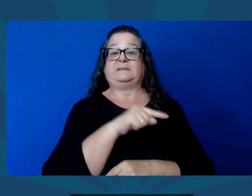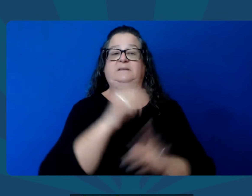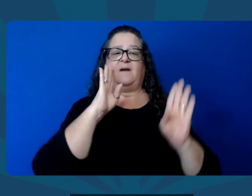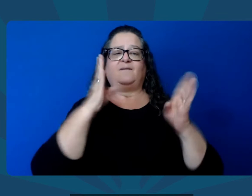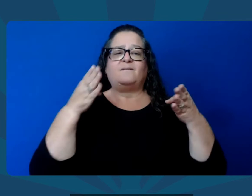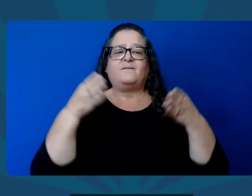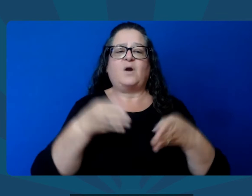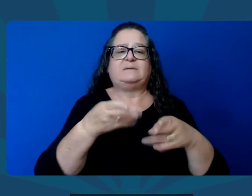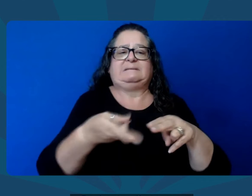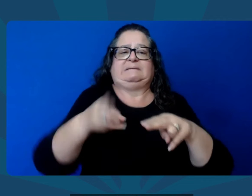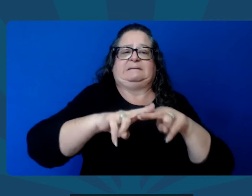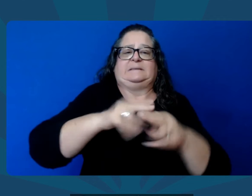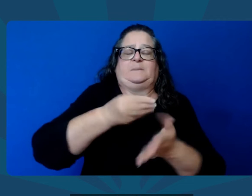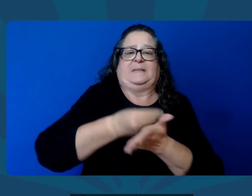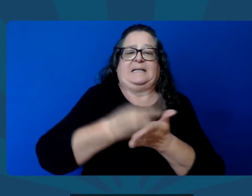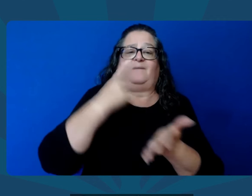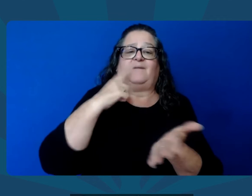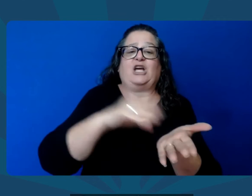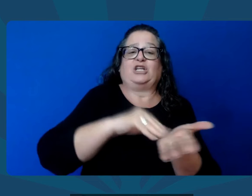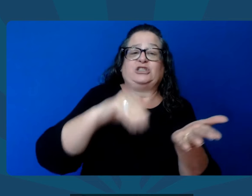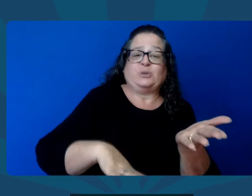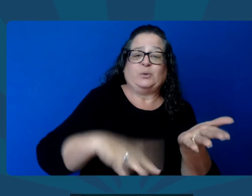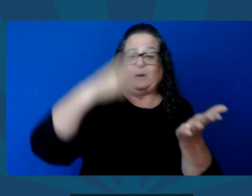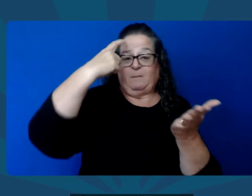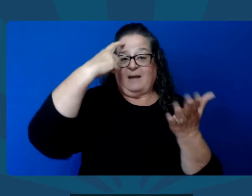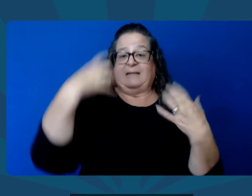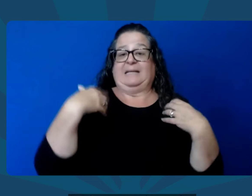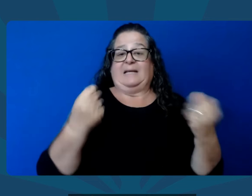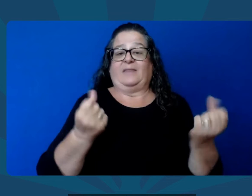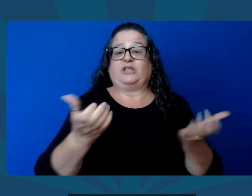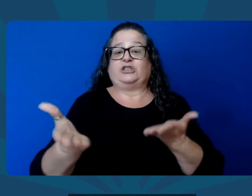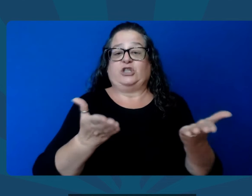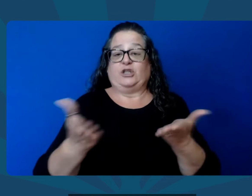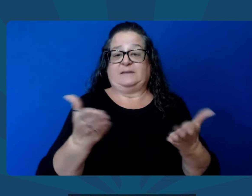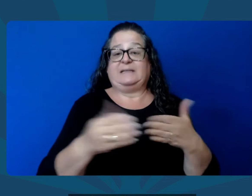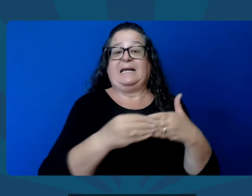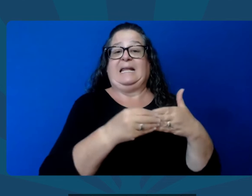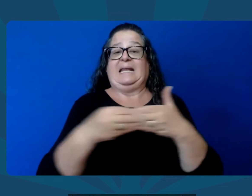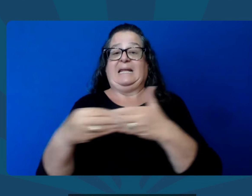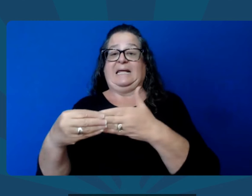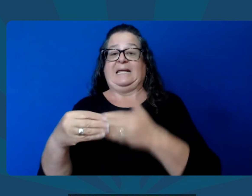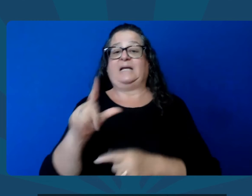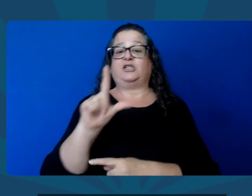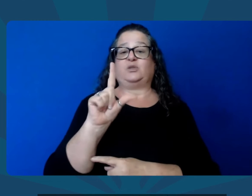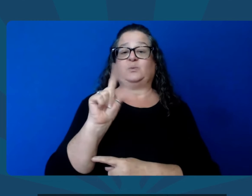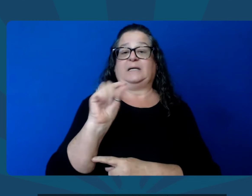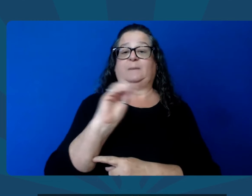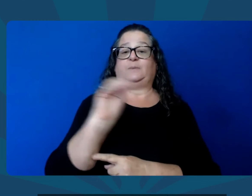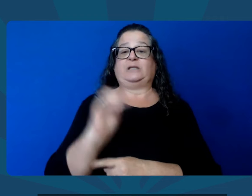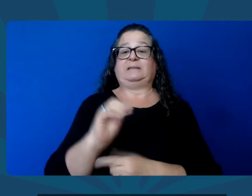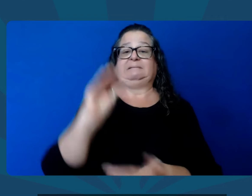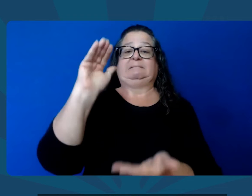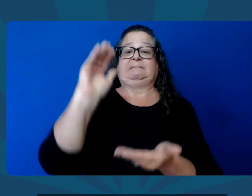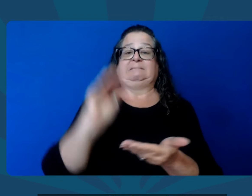During her first term, Superintendent Hoffman has focused on increasing funding for student mental health